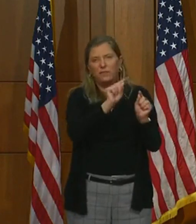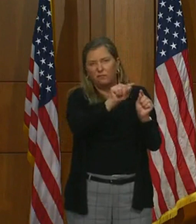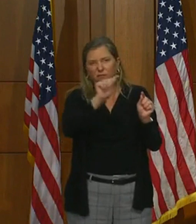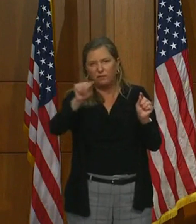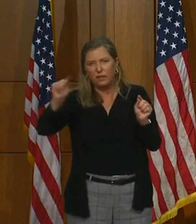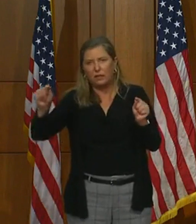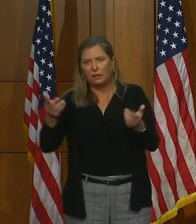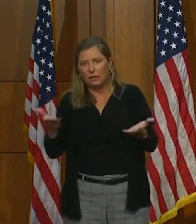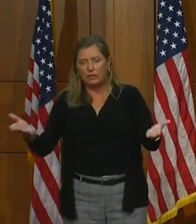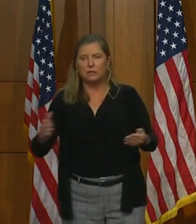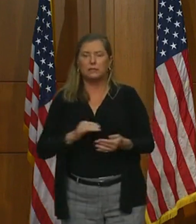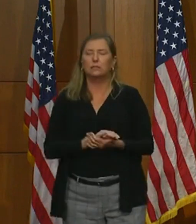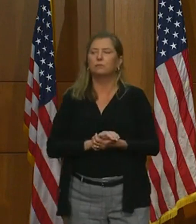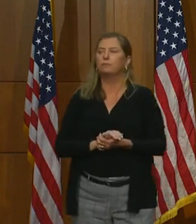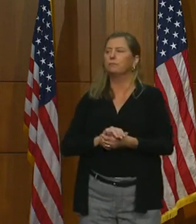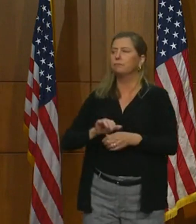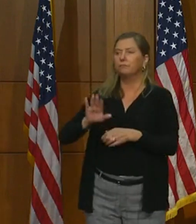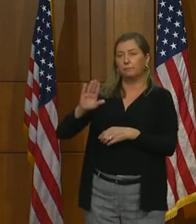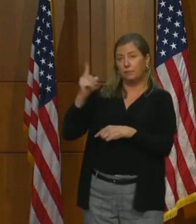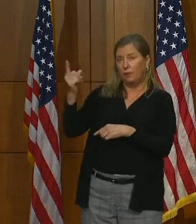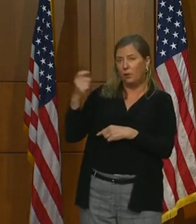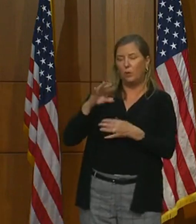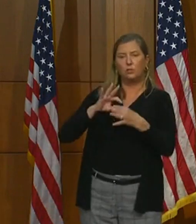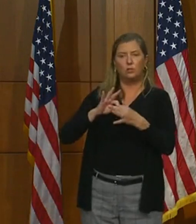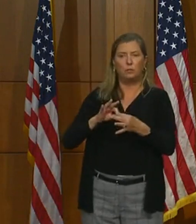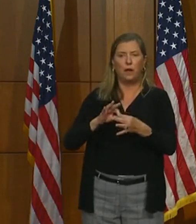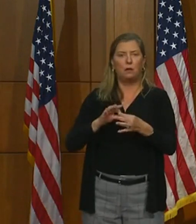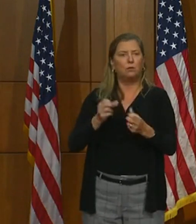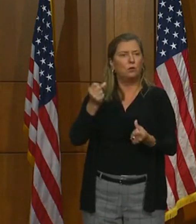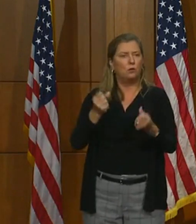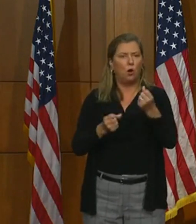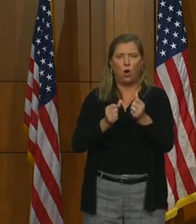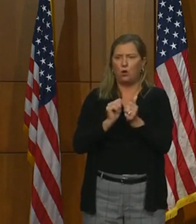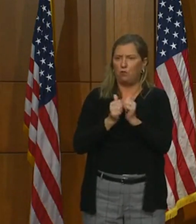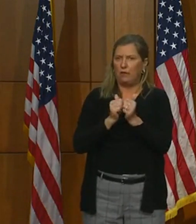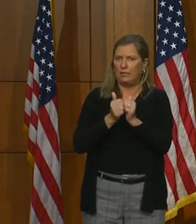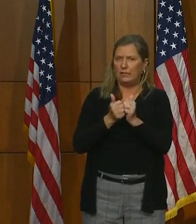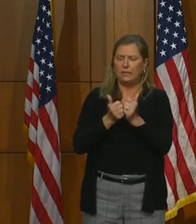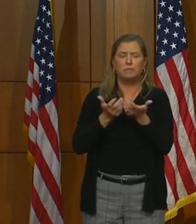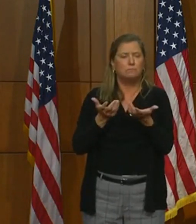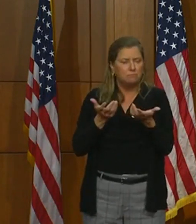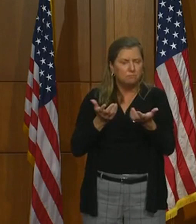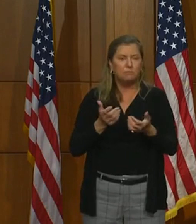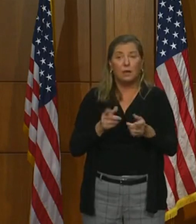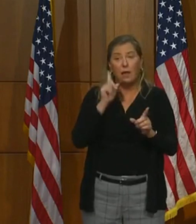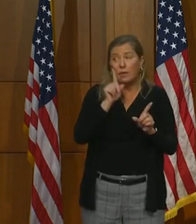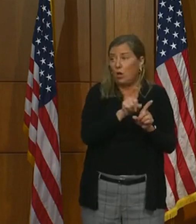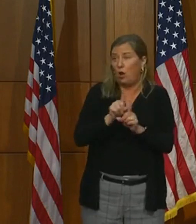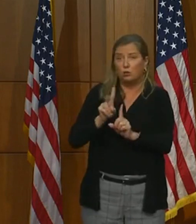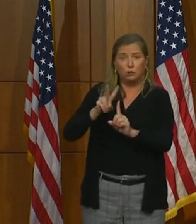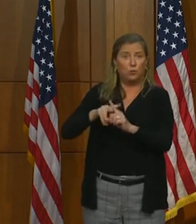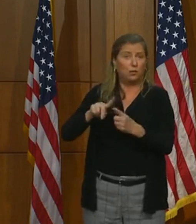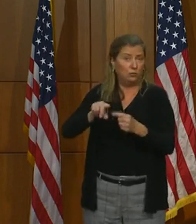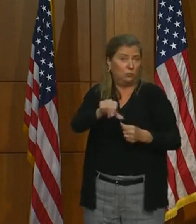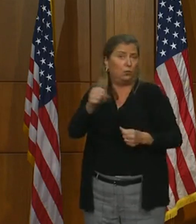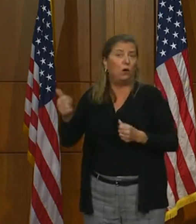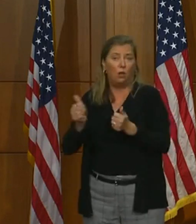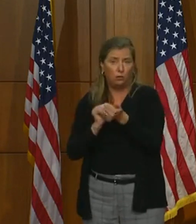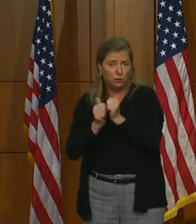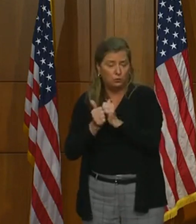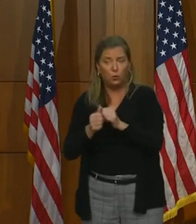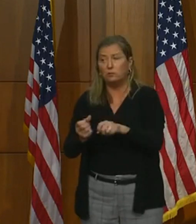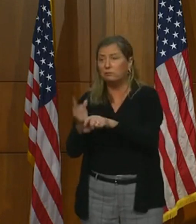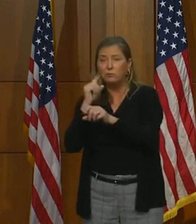The question is about the auto racing. And I think it's also pertinent for other sports,